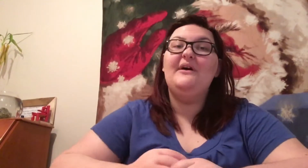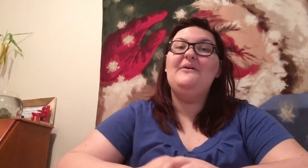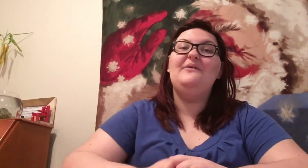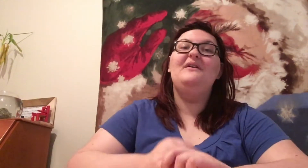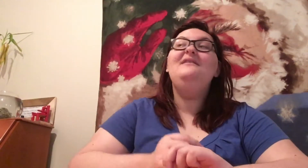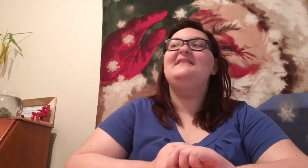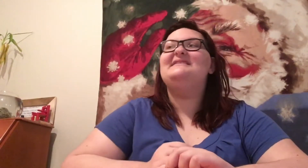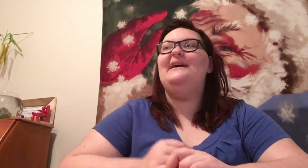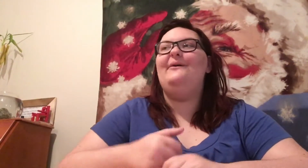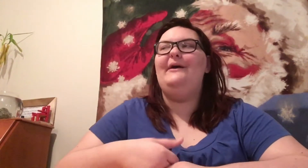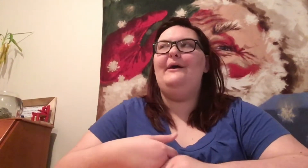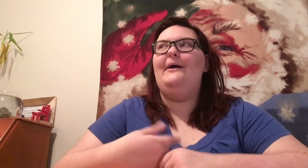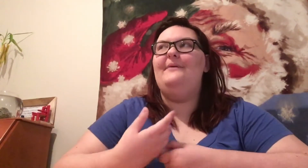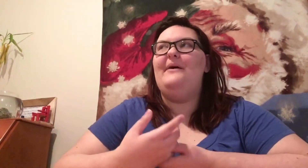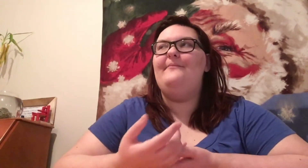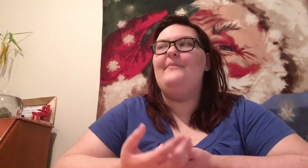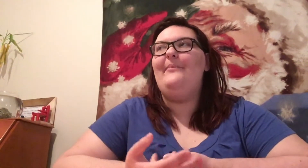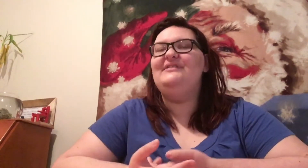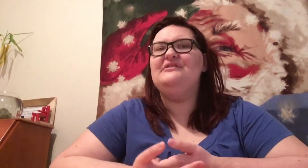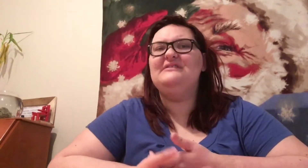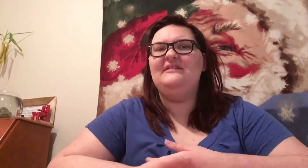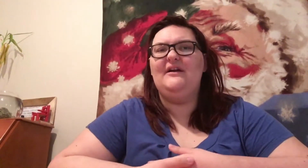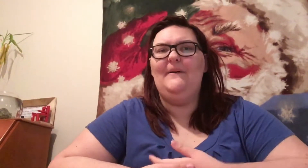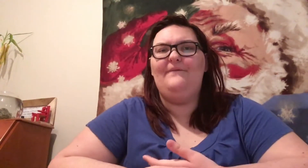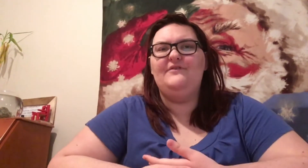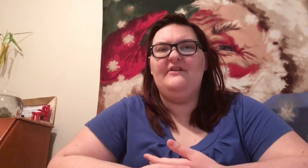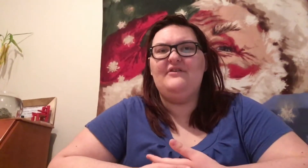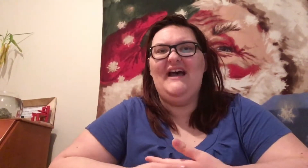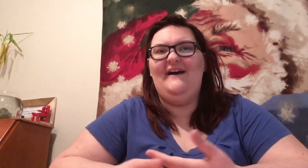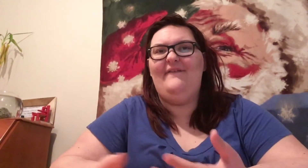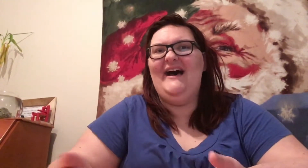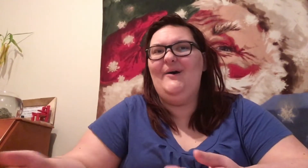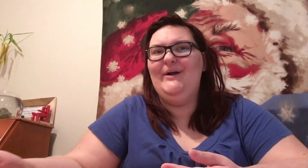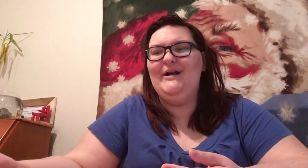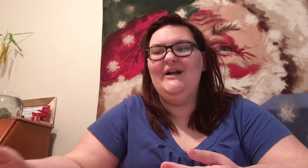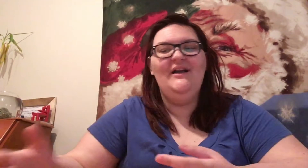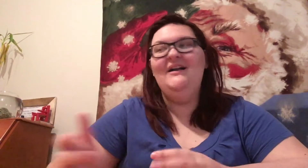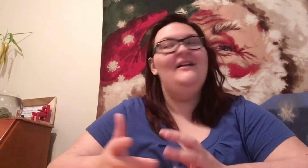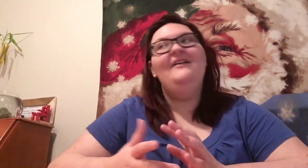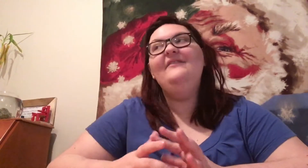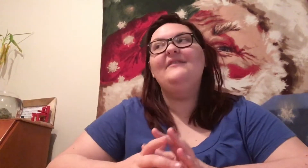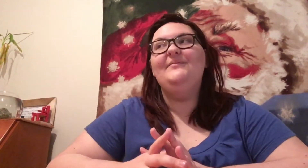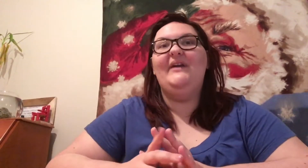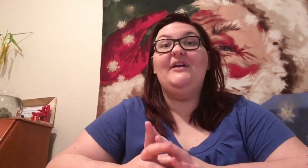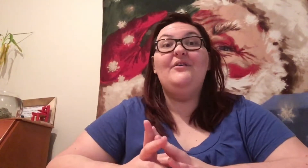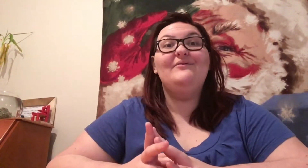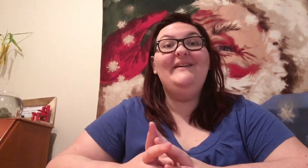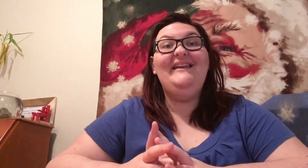go. He's like, oh, yeah. My bus doesn't come for another half hour. I'm like, oh, really?